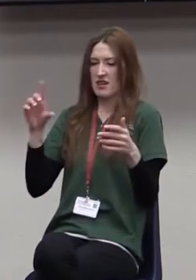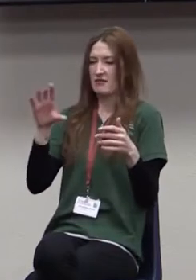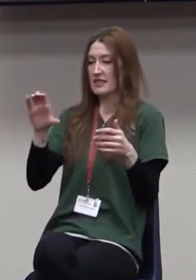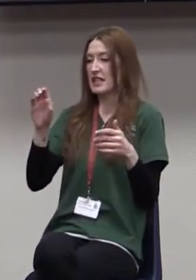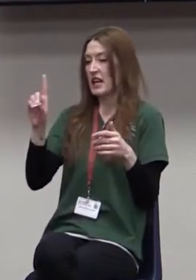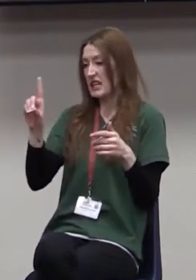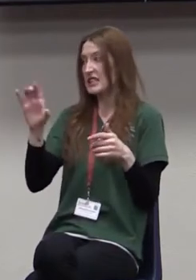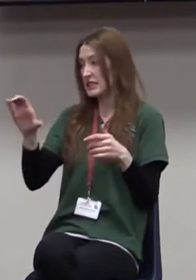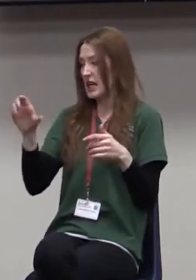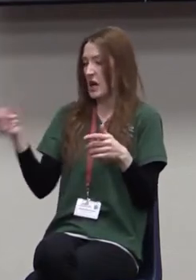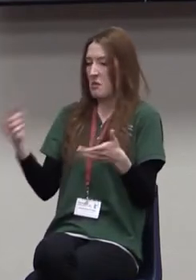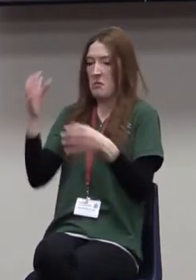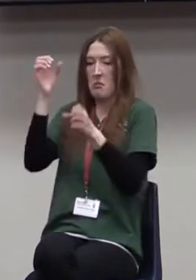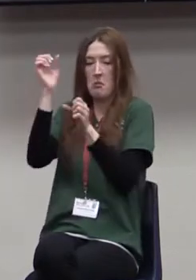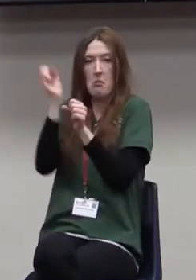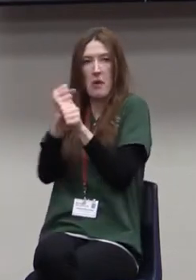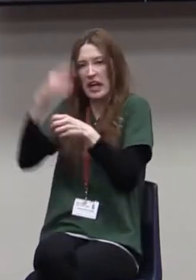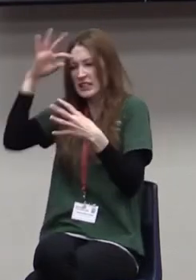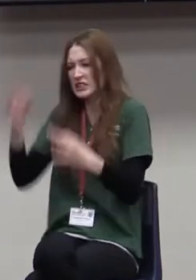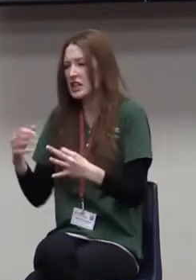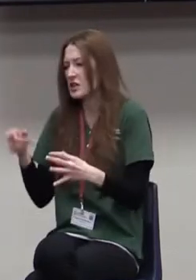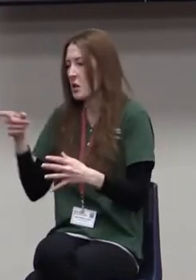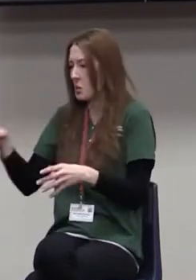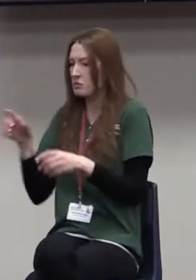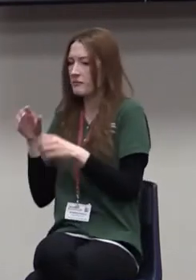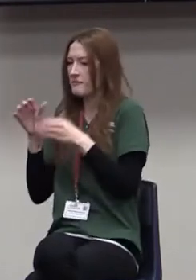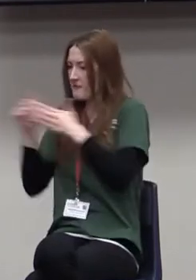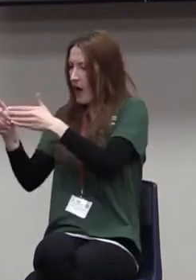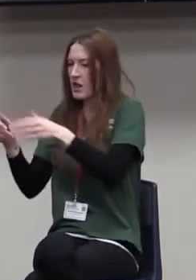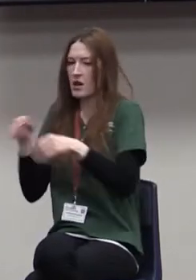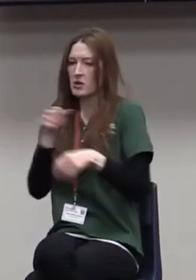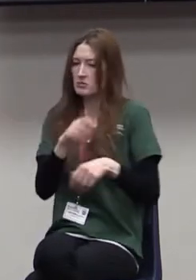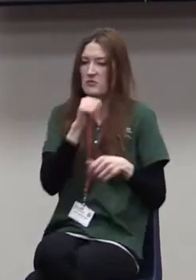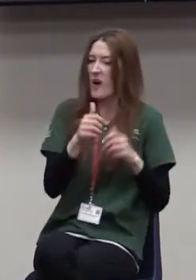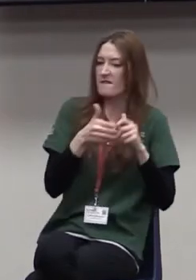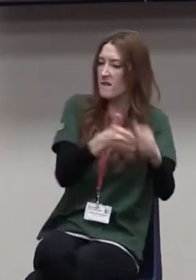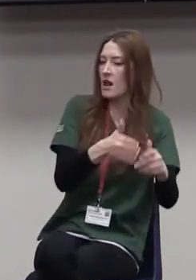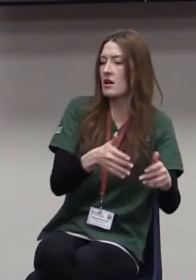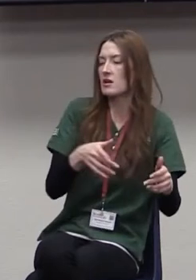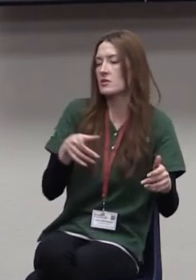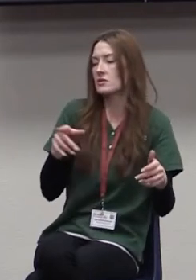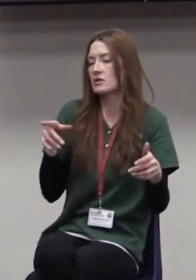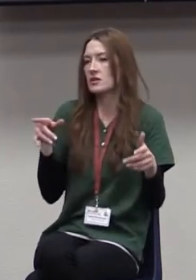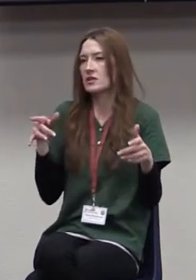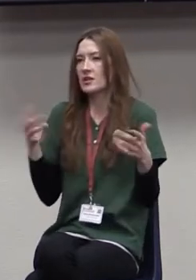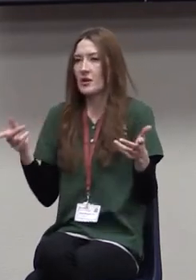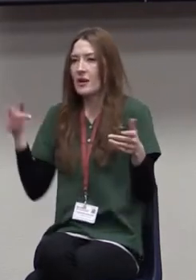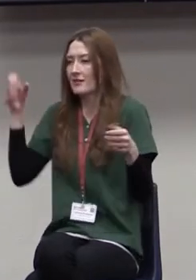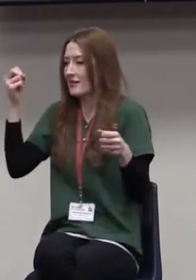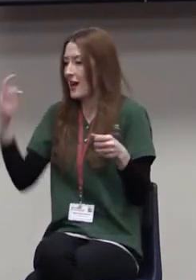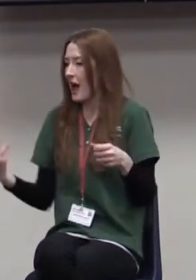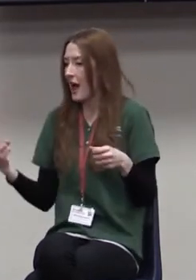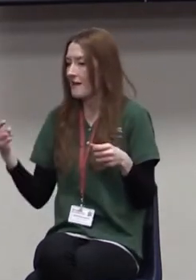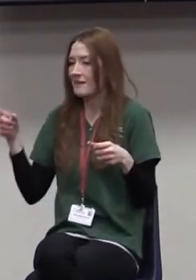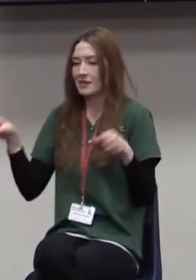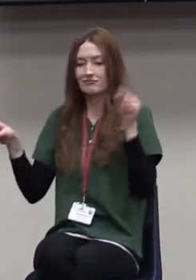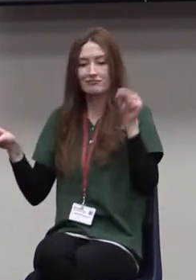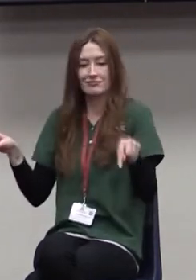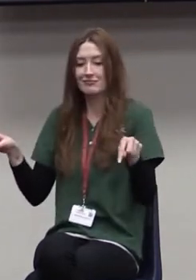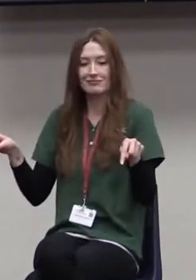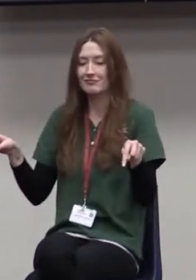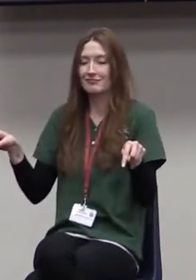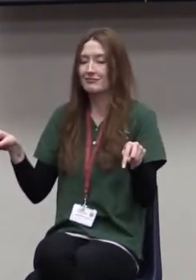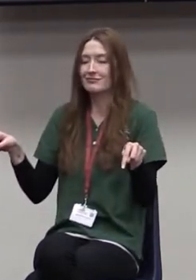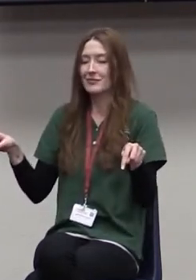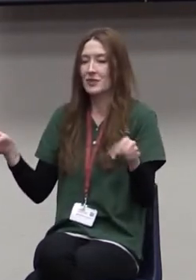And so if the elders make one decision, as a friend of mine used to say, at best it's only 50% right. Because you've got half the congregation that agrees and half that doesn't.